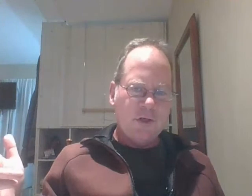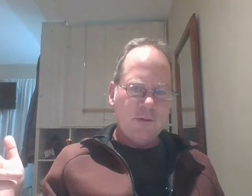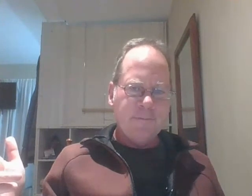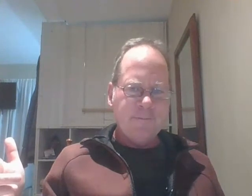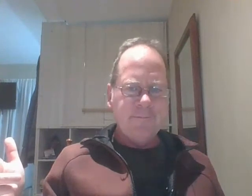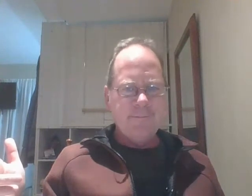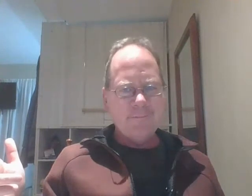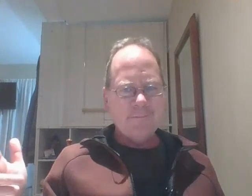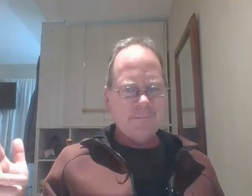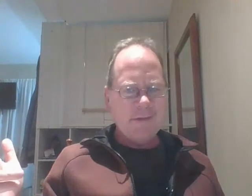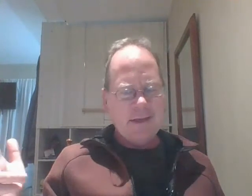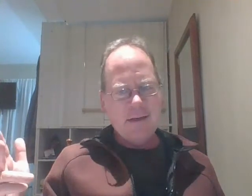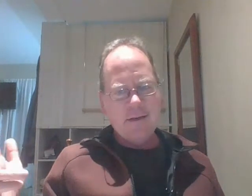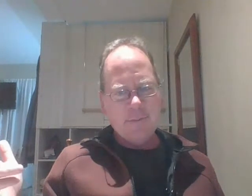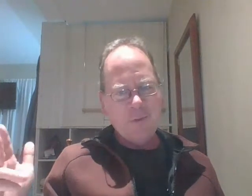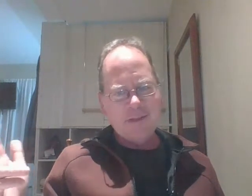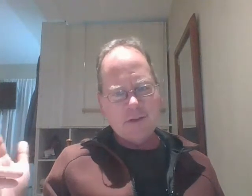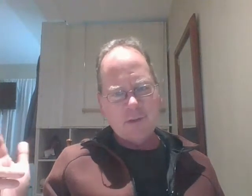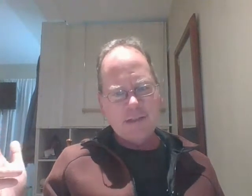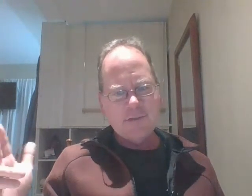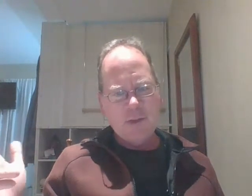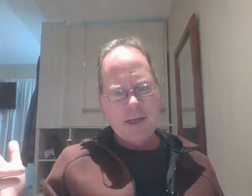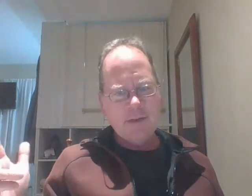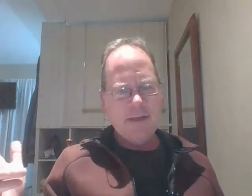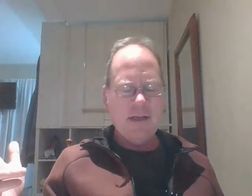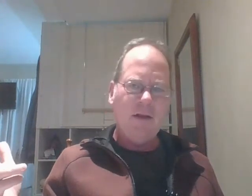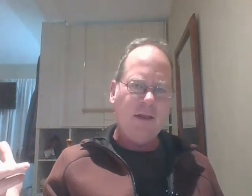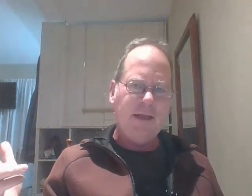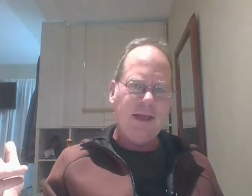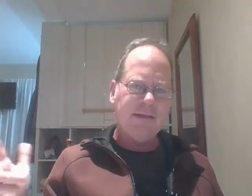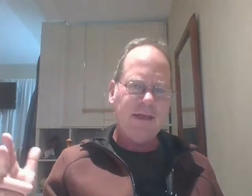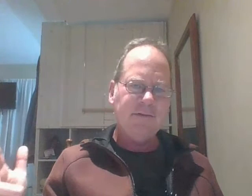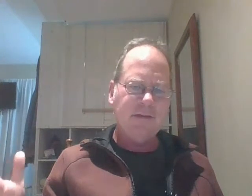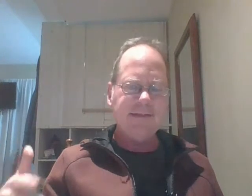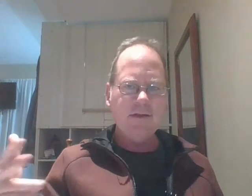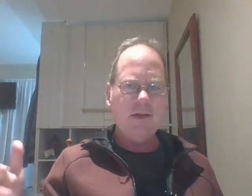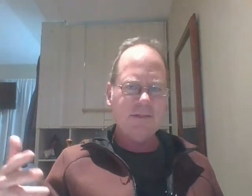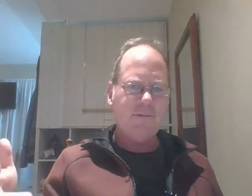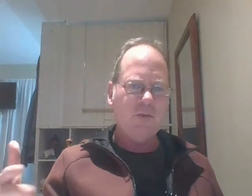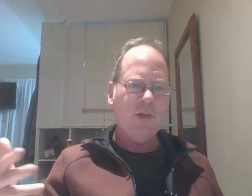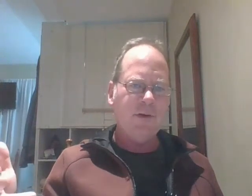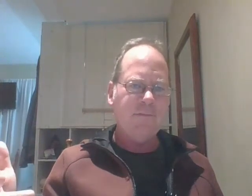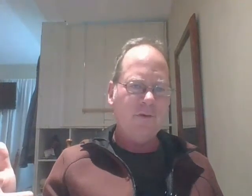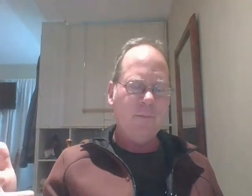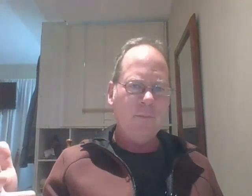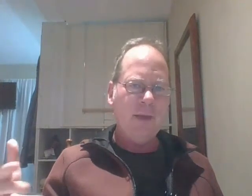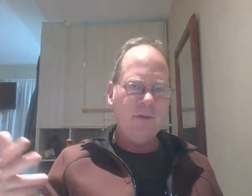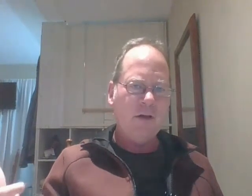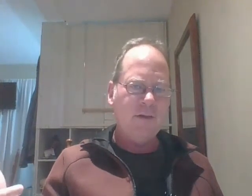again i'm only generalizing it's only my opinion how has has seen a loss of freedom of liberty for maybe longer than